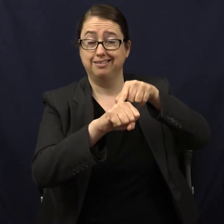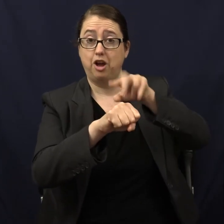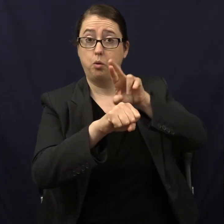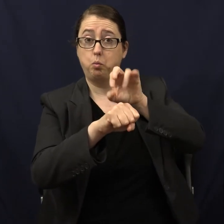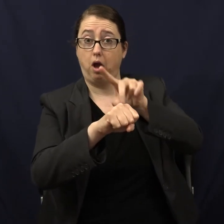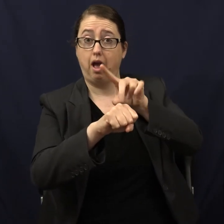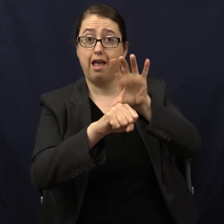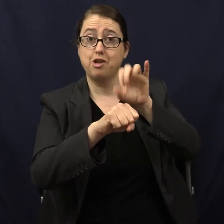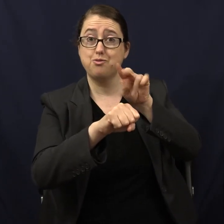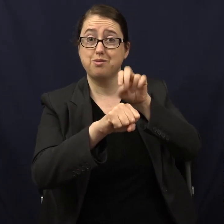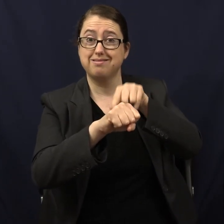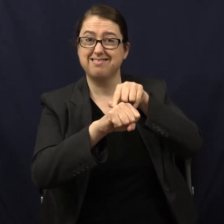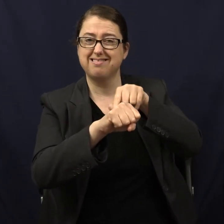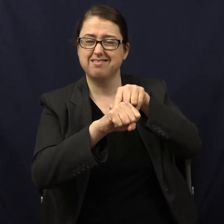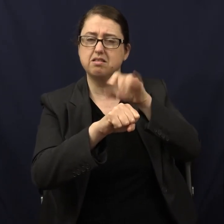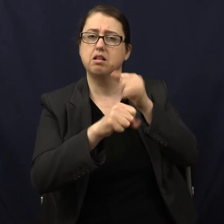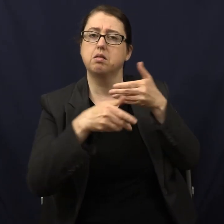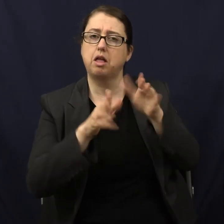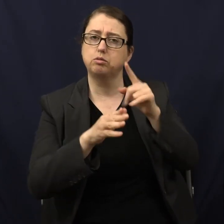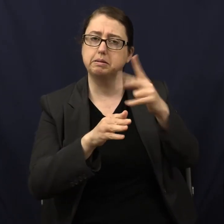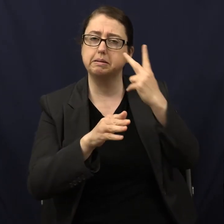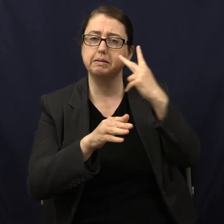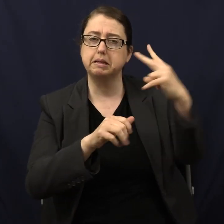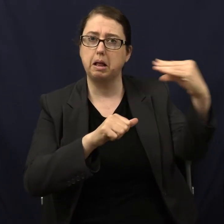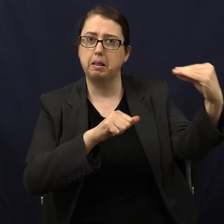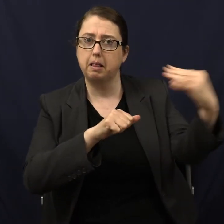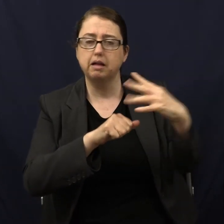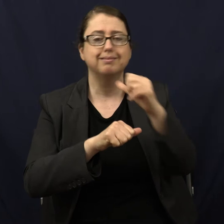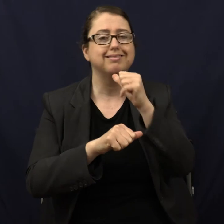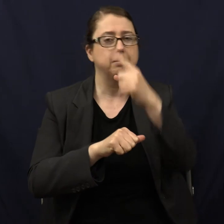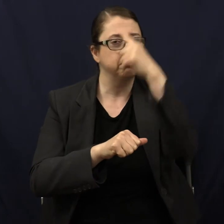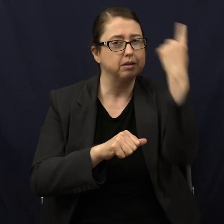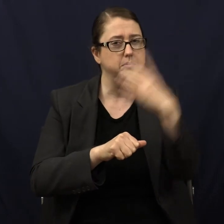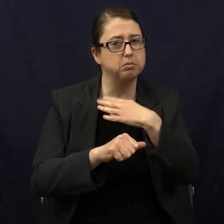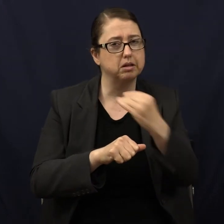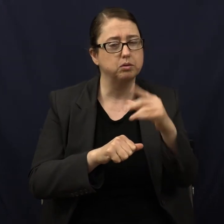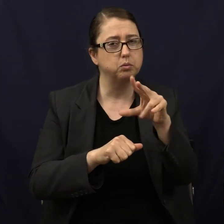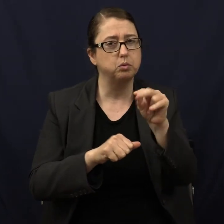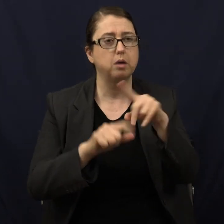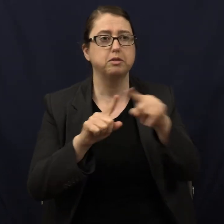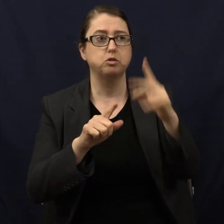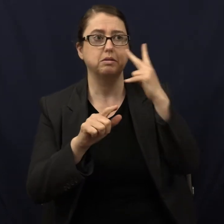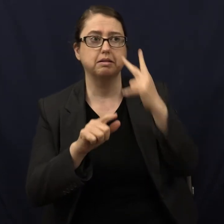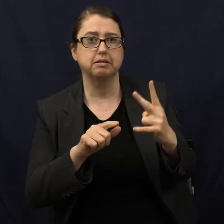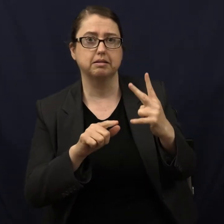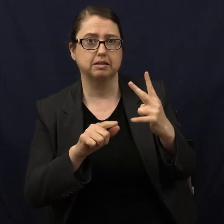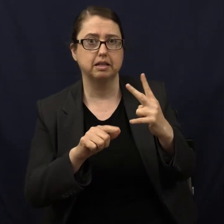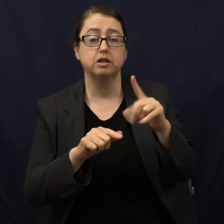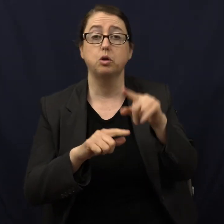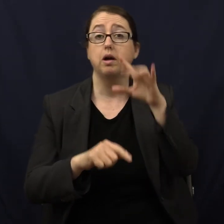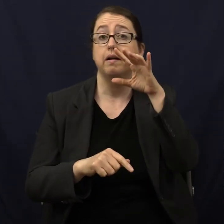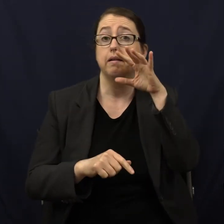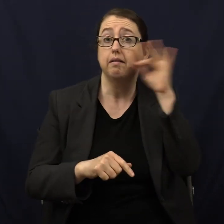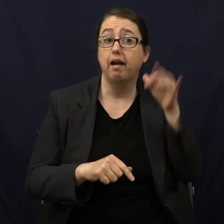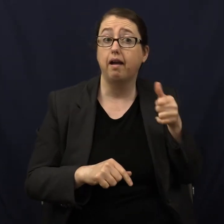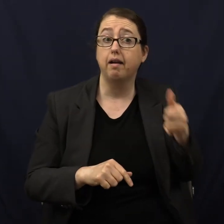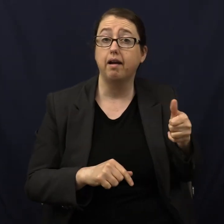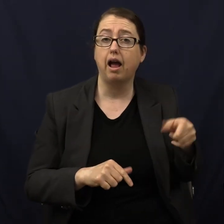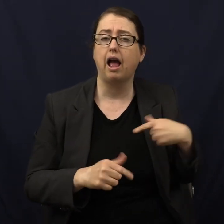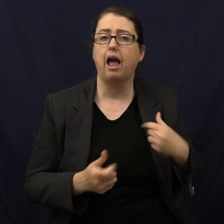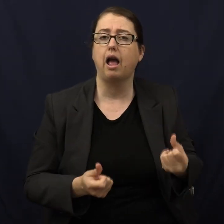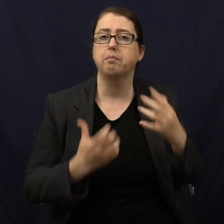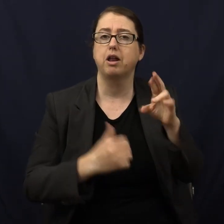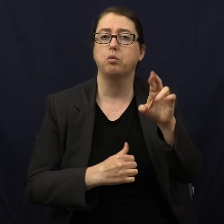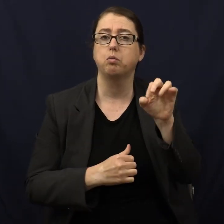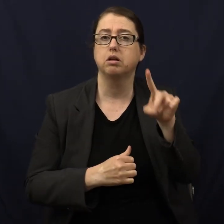The rods allow you to see light, right? It's not really black and white, but it allows you to perceive light. So a cat has how